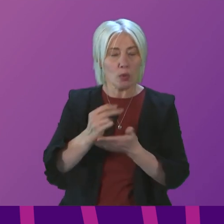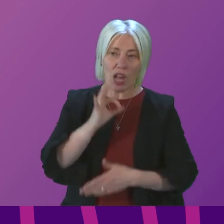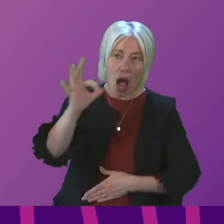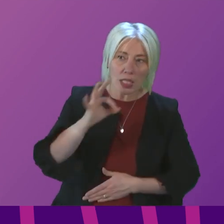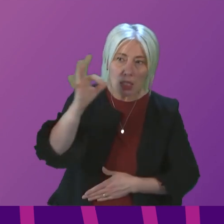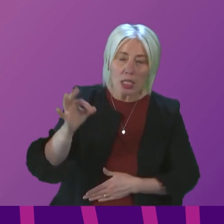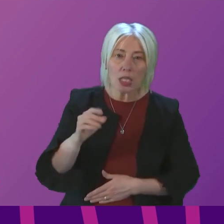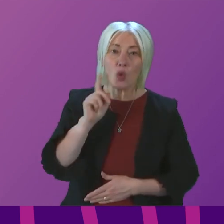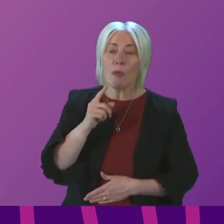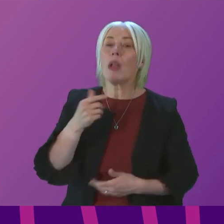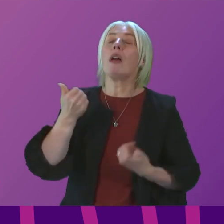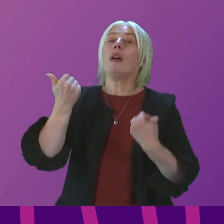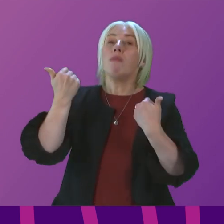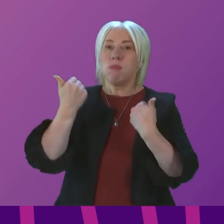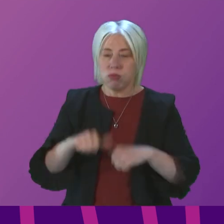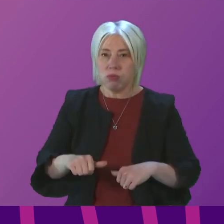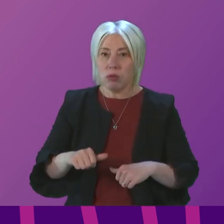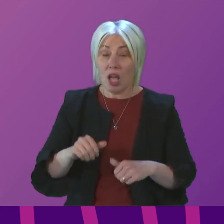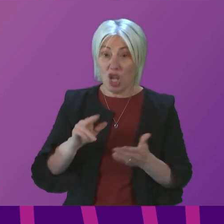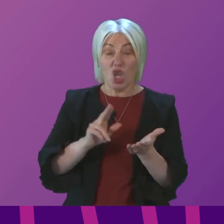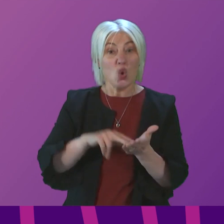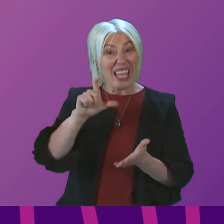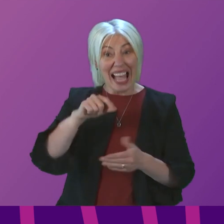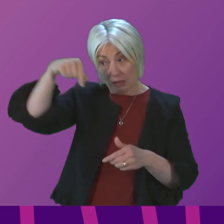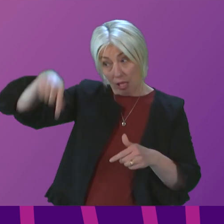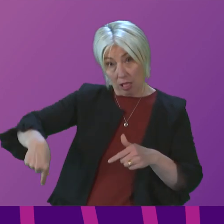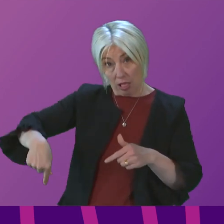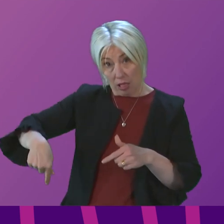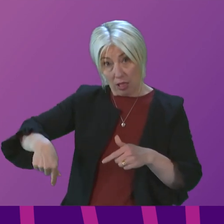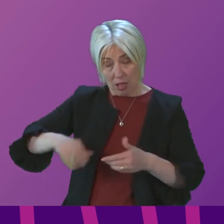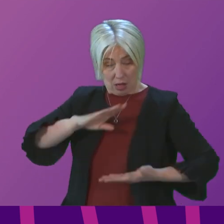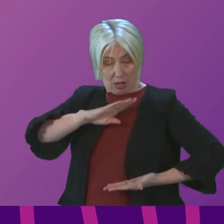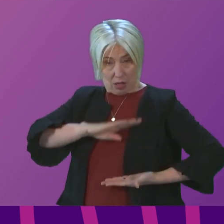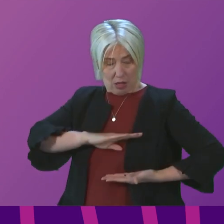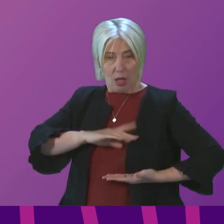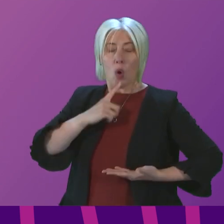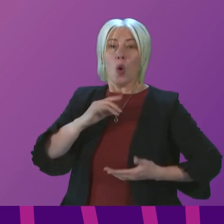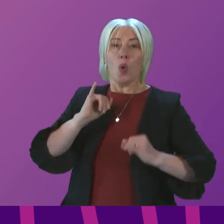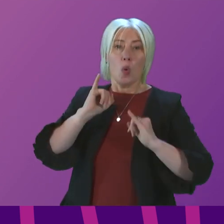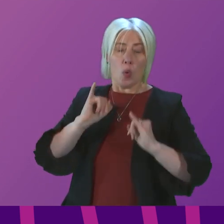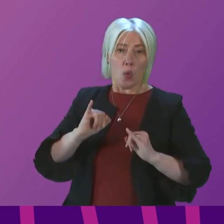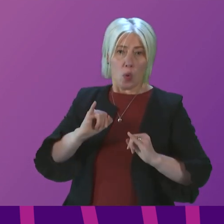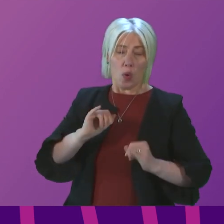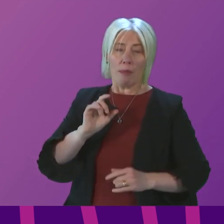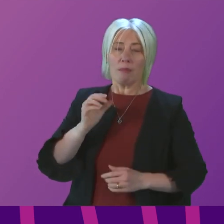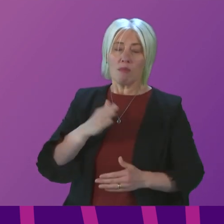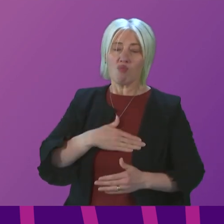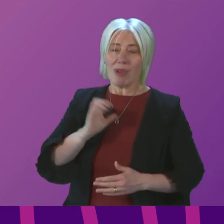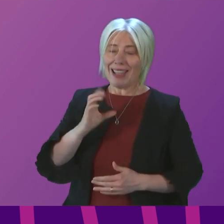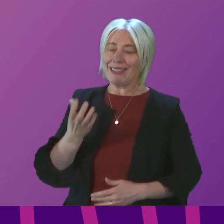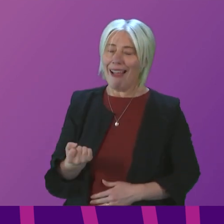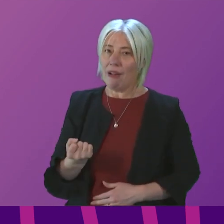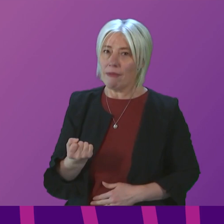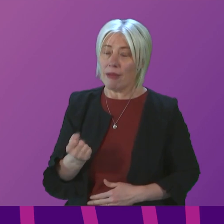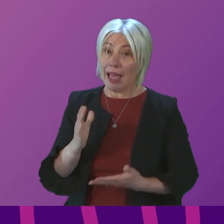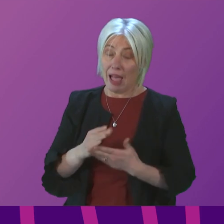Margaret was able to get an appointment, however, at Newcastle, where screening revealed an invasive lobular breast cancer which